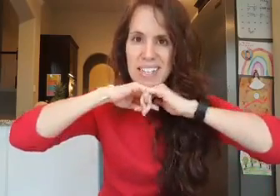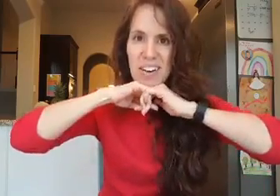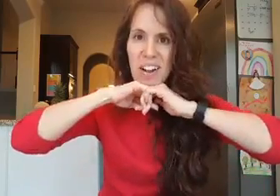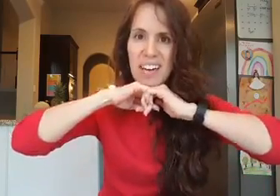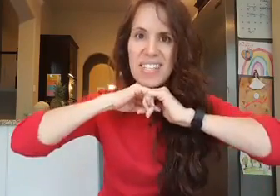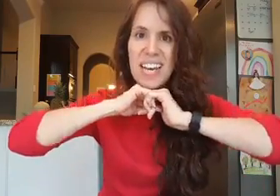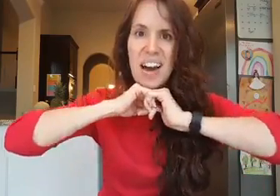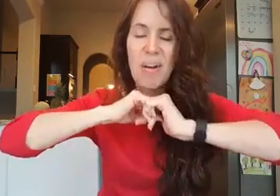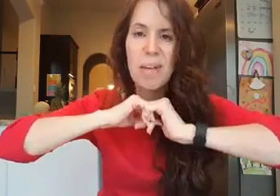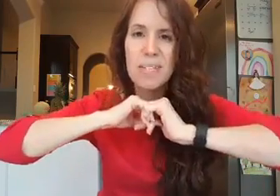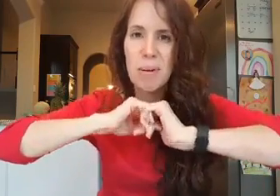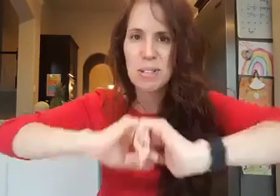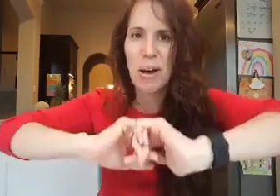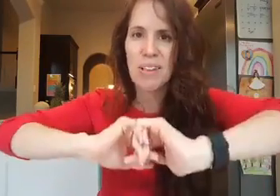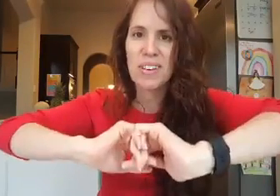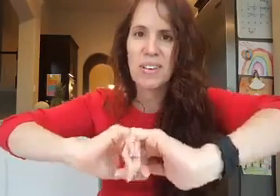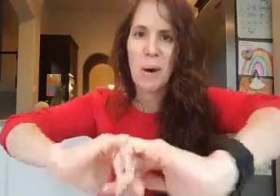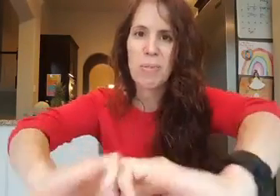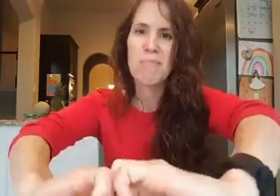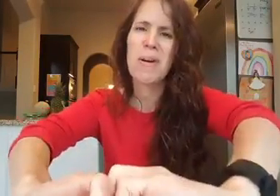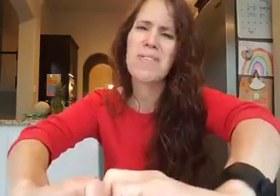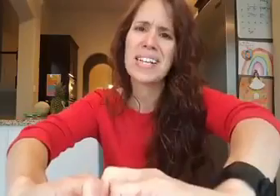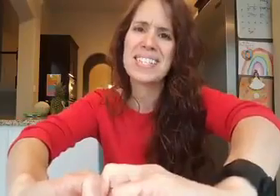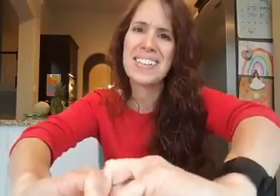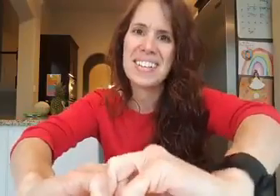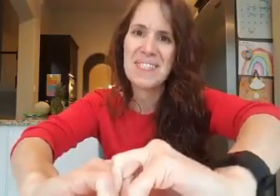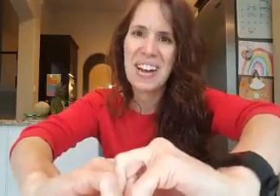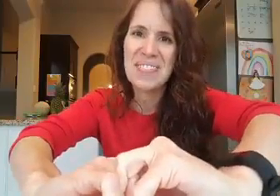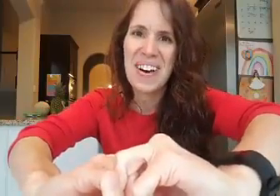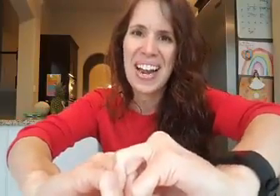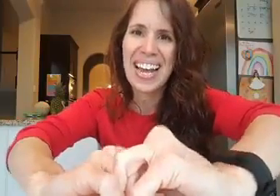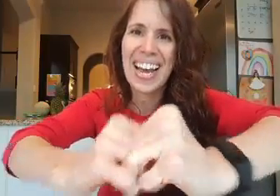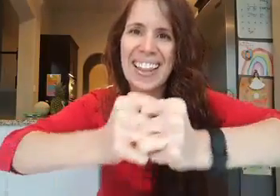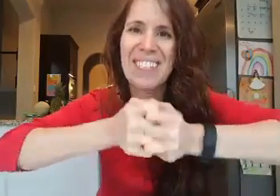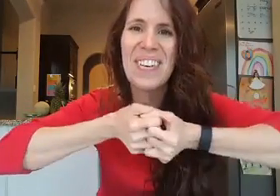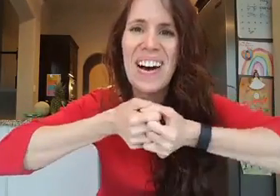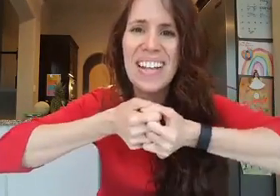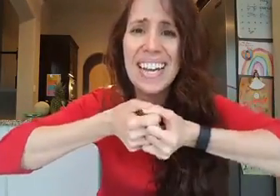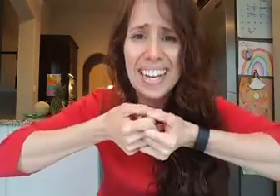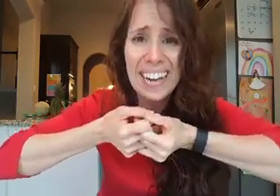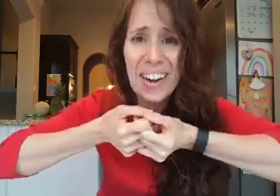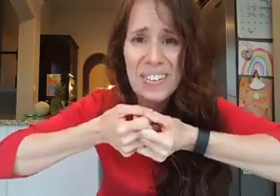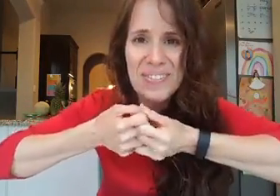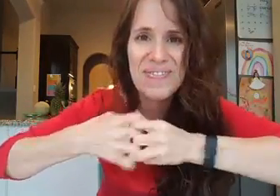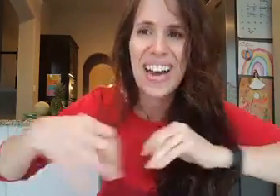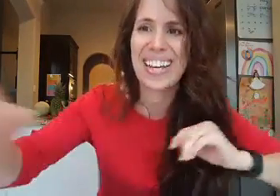in our lives. I hope that spoke to all of you. I hope that motivates you this Monday morning. I love you all and I got to go. Bye. Bye.